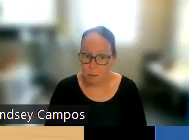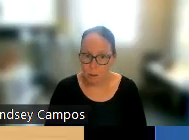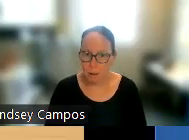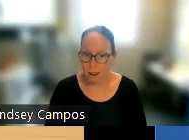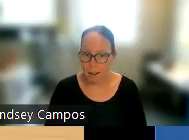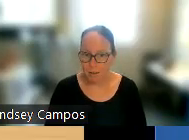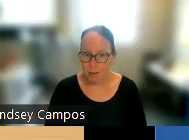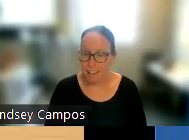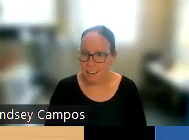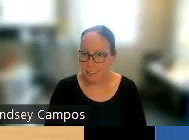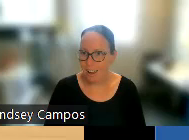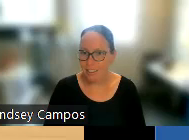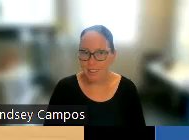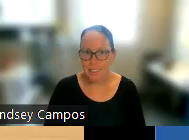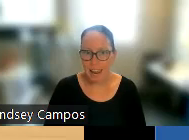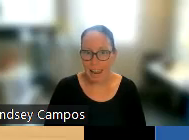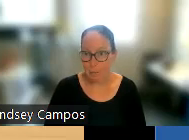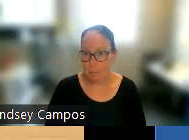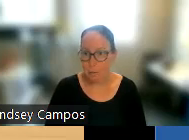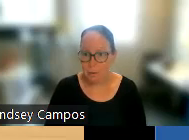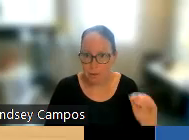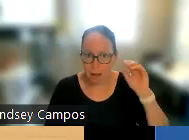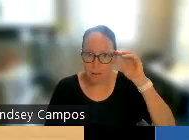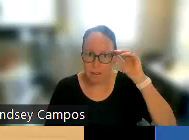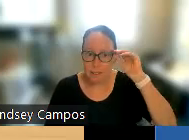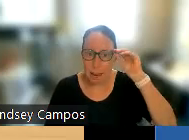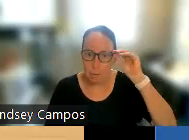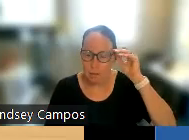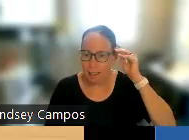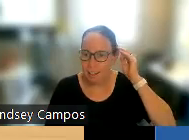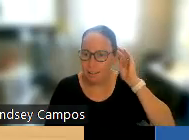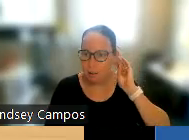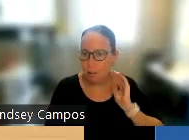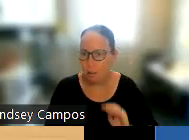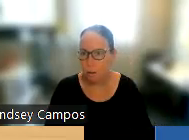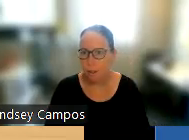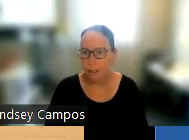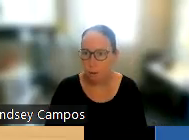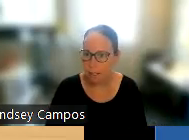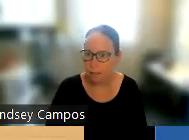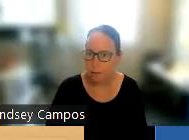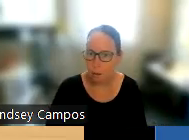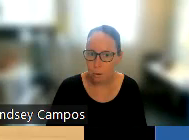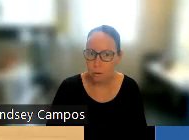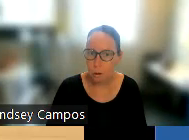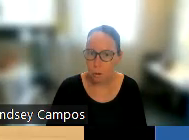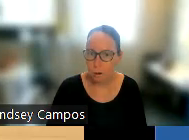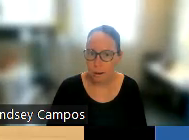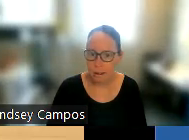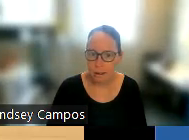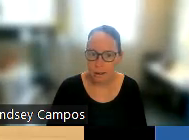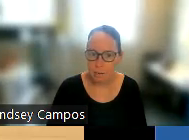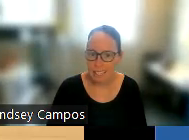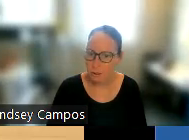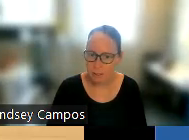ASL Bloom, um, I like a lot. This is an app. Um, this app, it kind of is similar to like a Rosetta Stone or